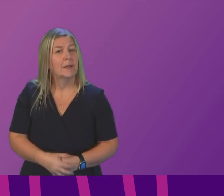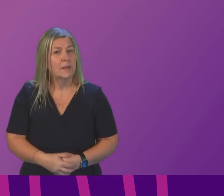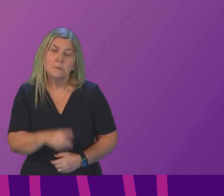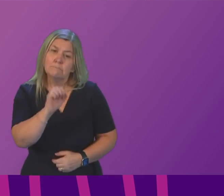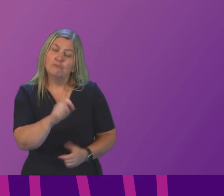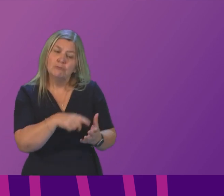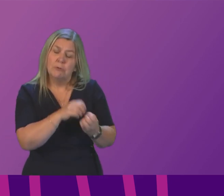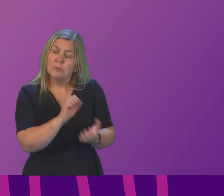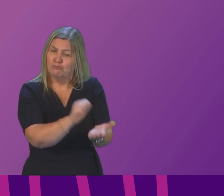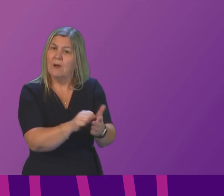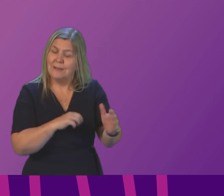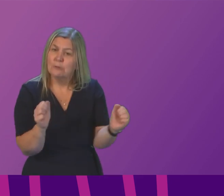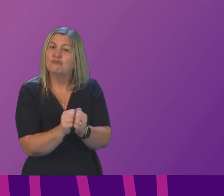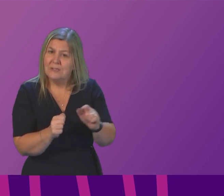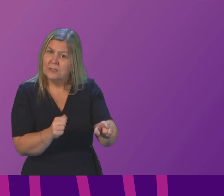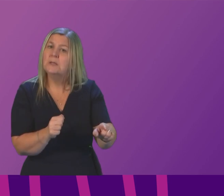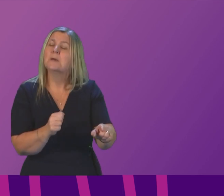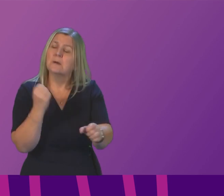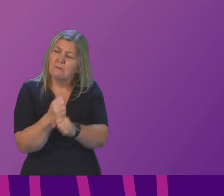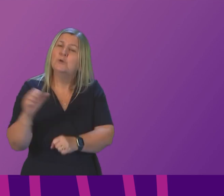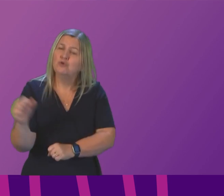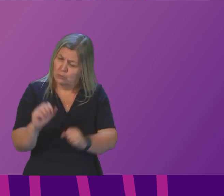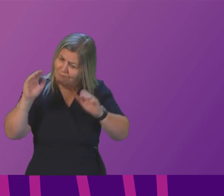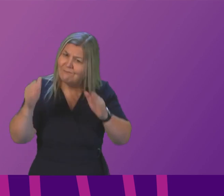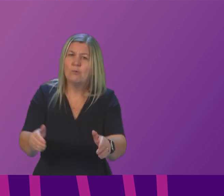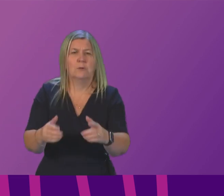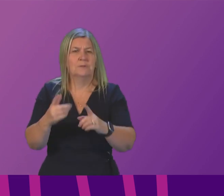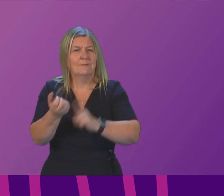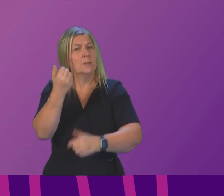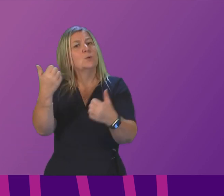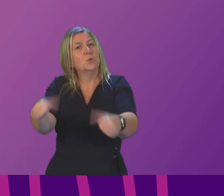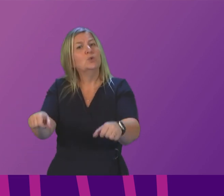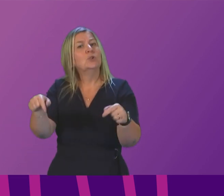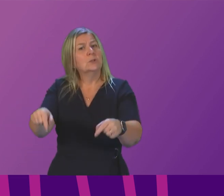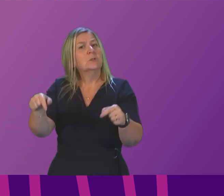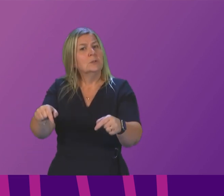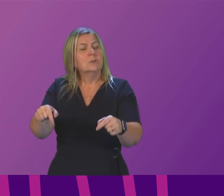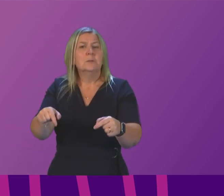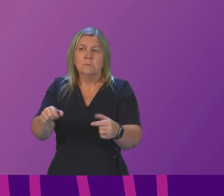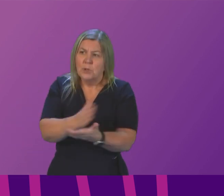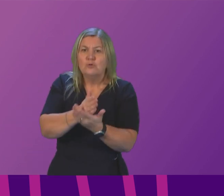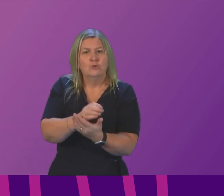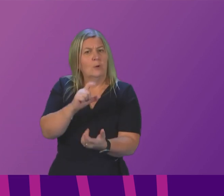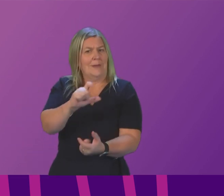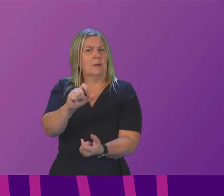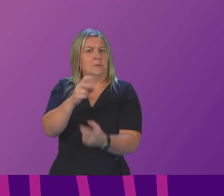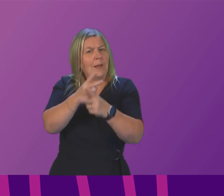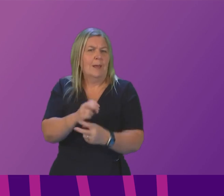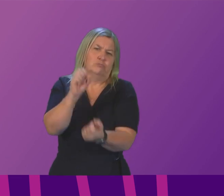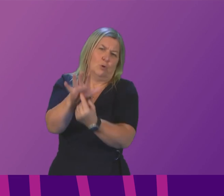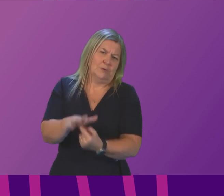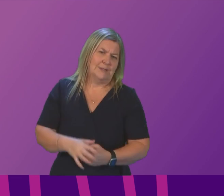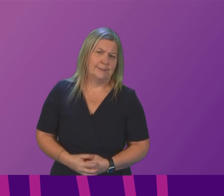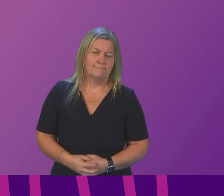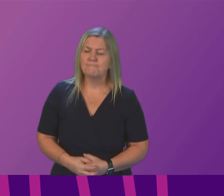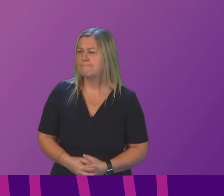the focus we do on making sure that we are putting forward the solutions and ensuring the priority for cancer care question number six Jackie Dunbar